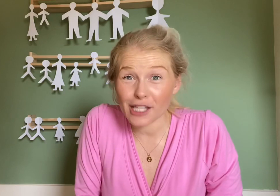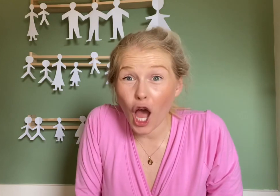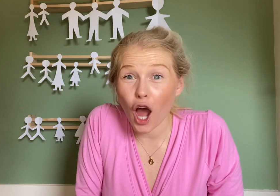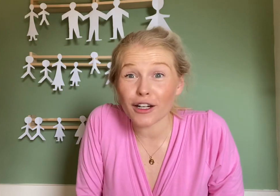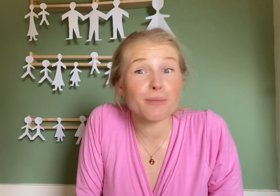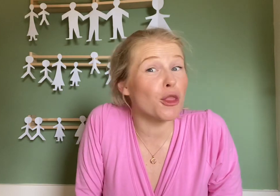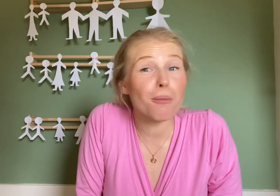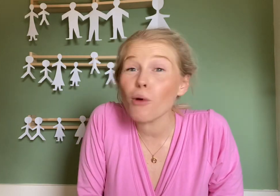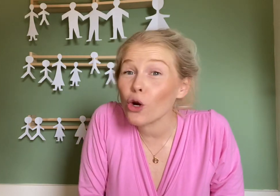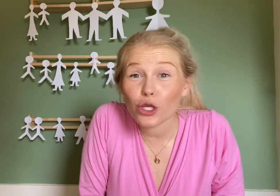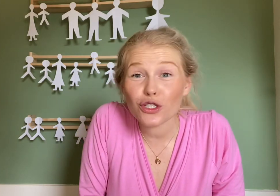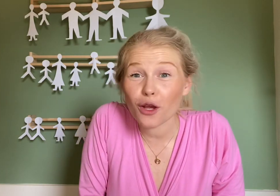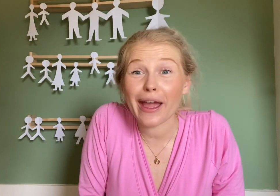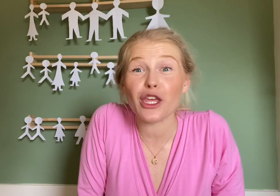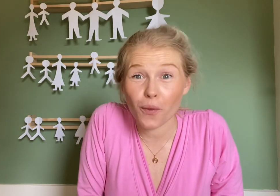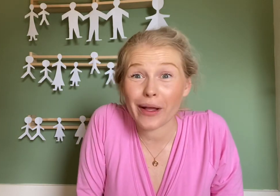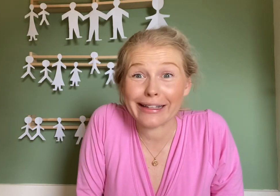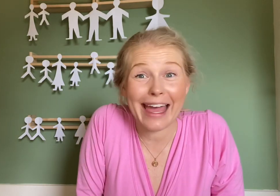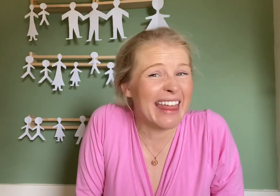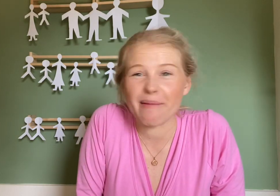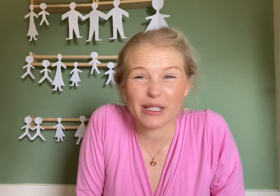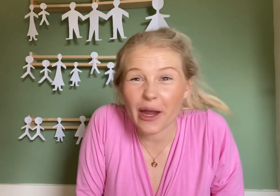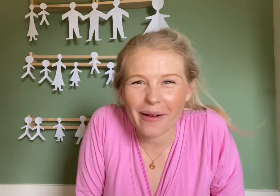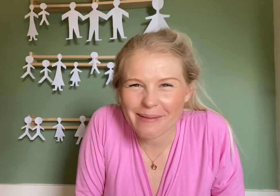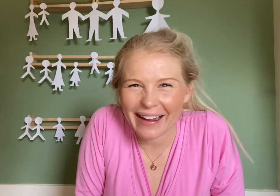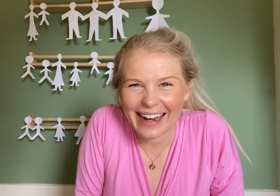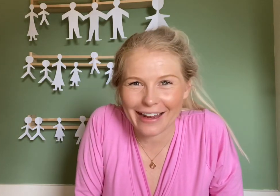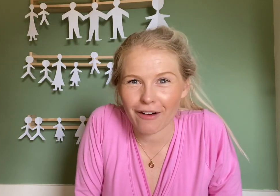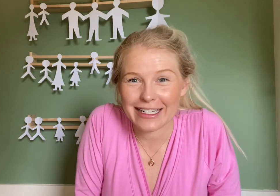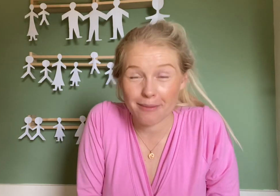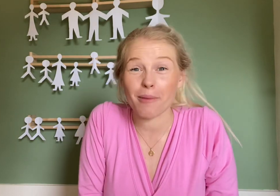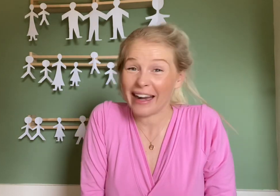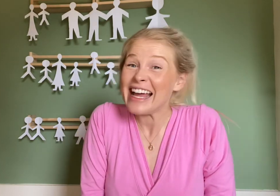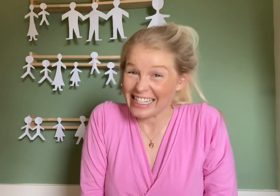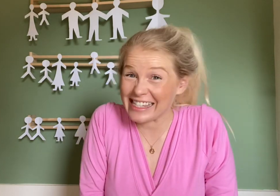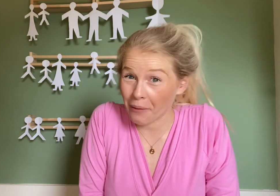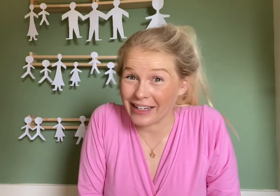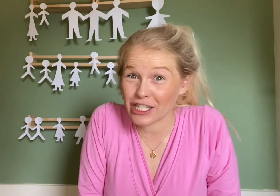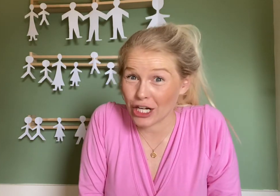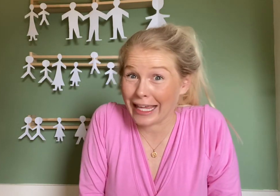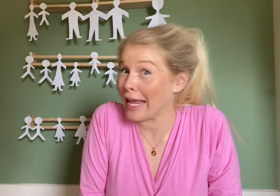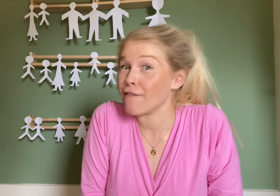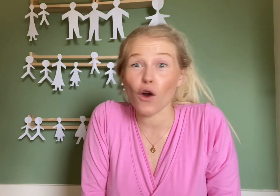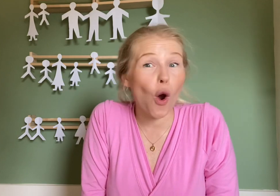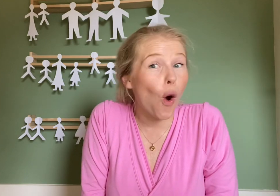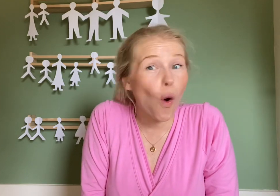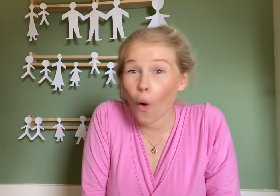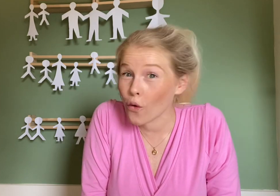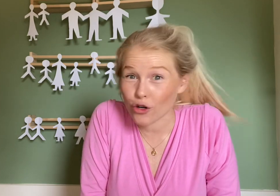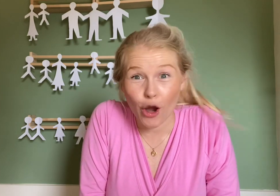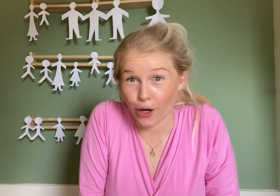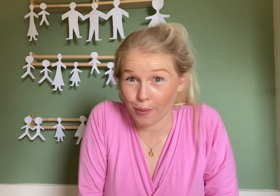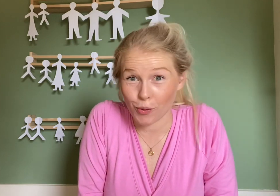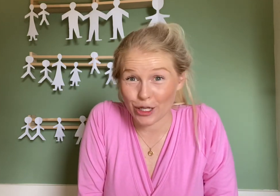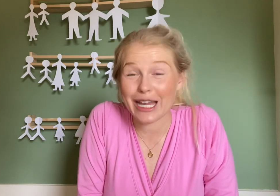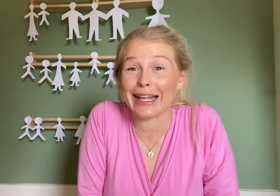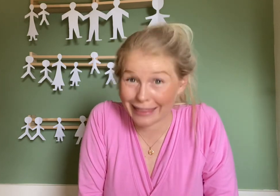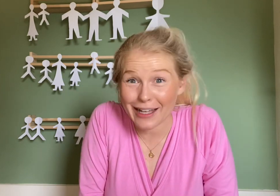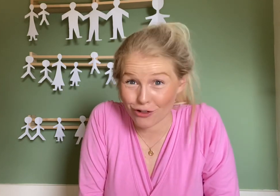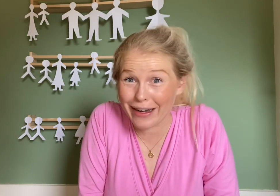hard, but the more you do it, you will get there. But don't worry about getting it right at the moment, because that one is tricky. But all the grown-ups watching, that's really